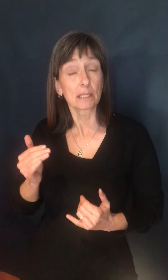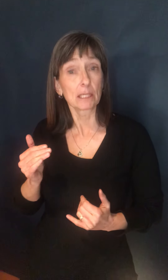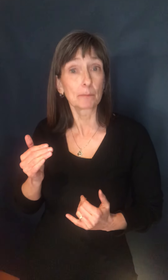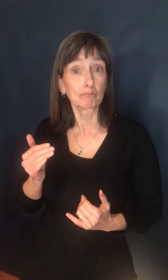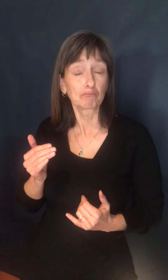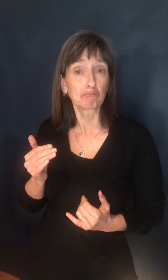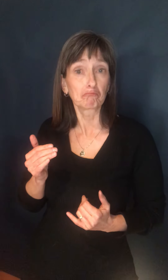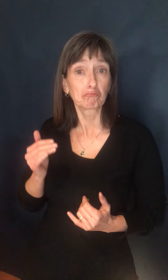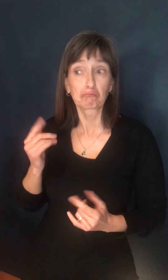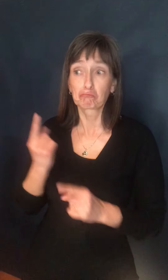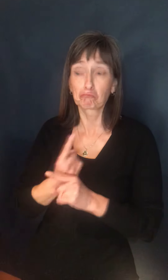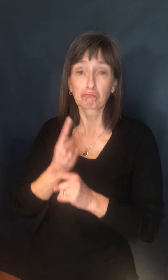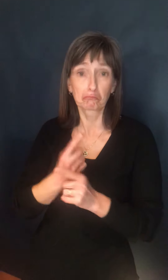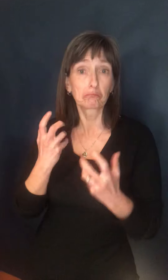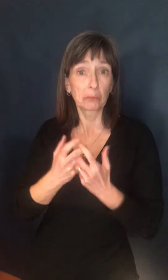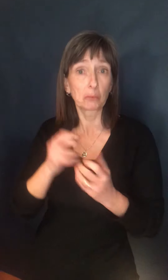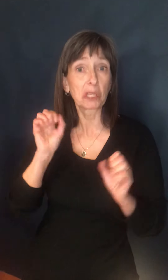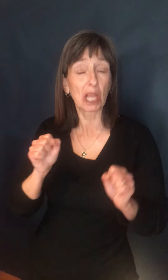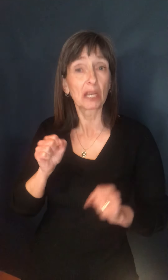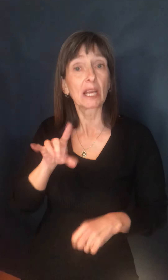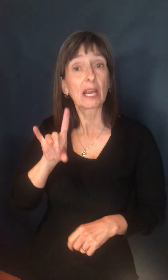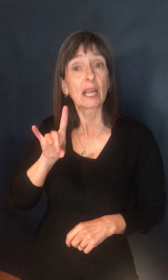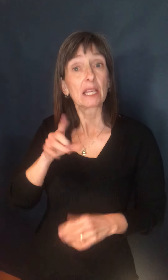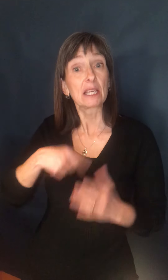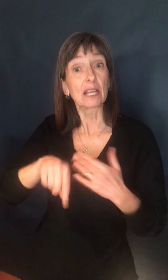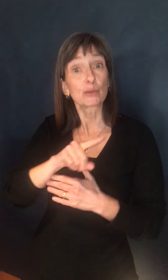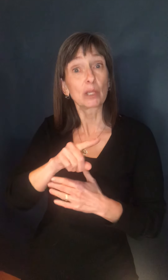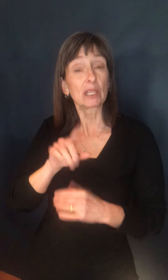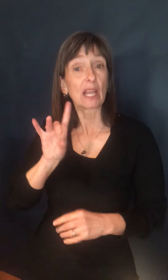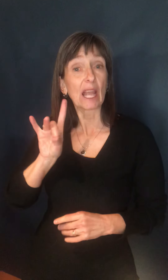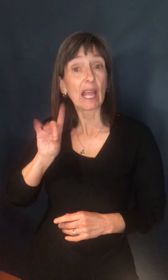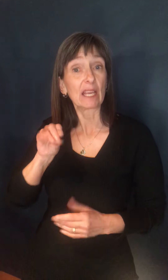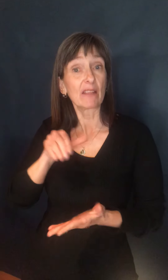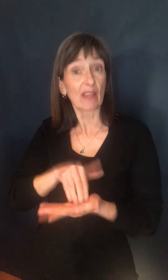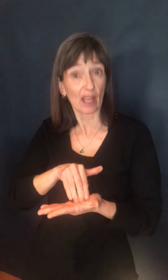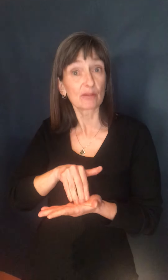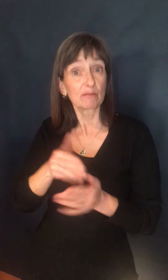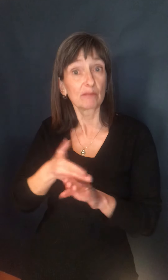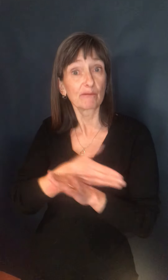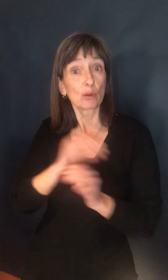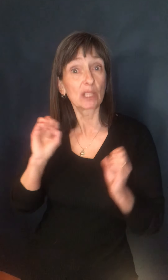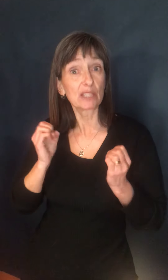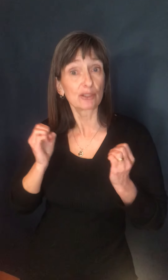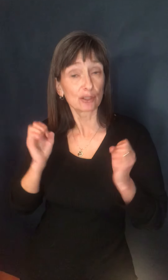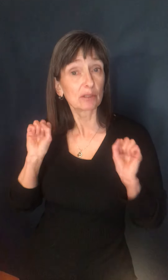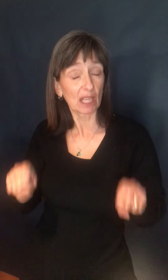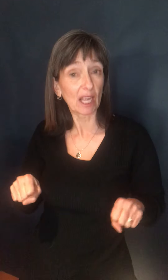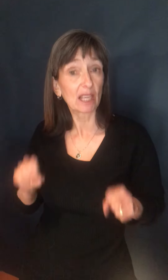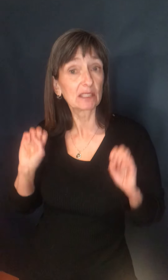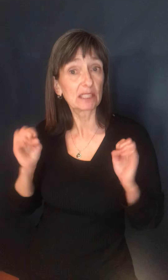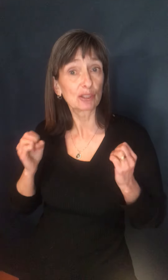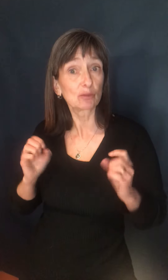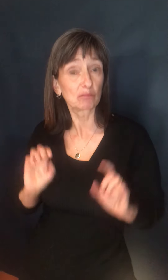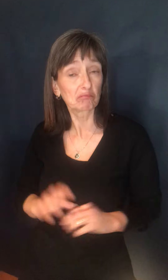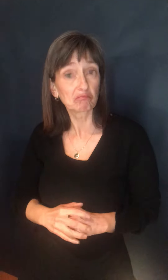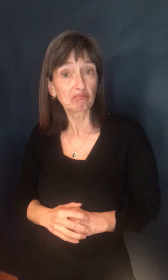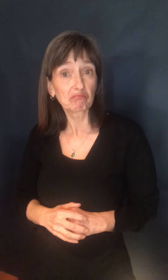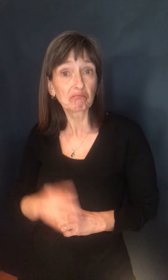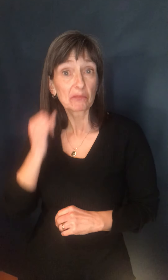,000 doses by the end of next week, by Easter. Every eligible person who wants a